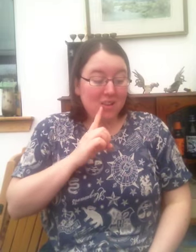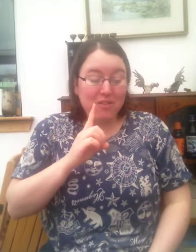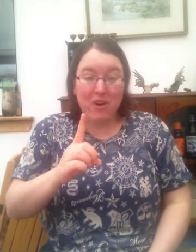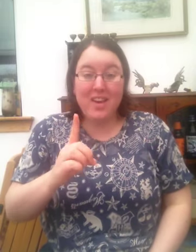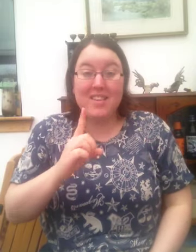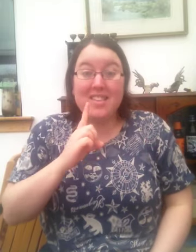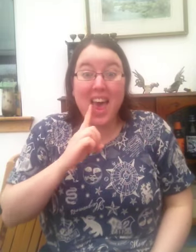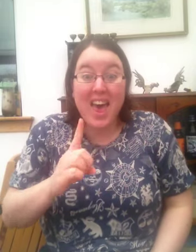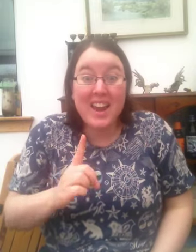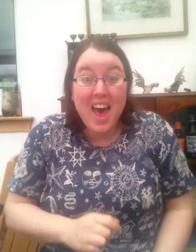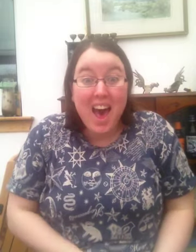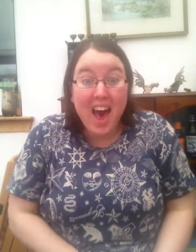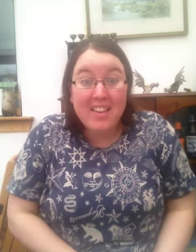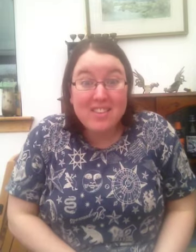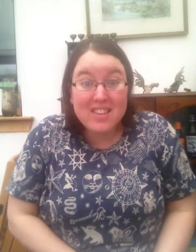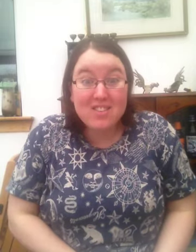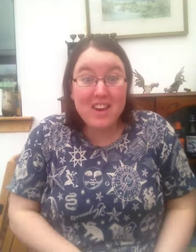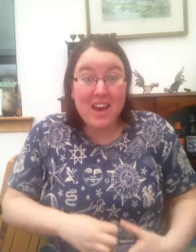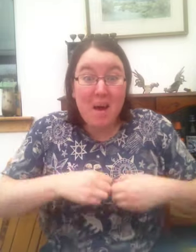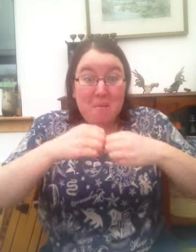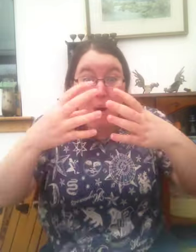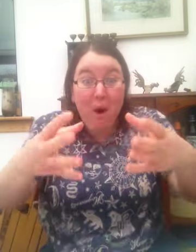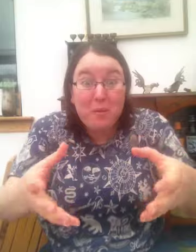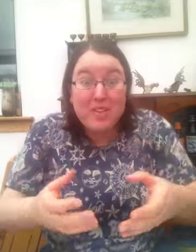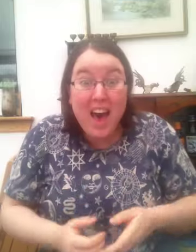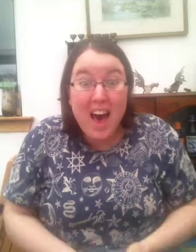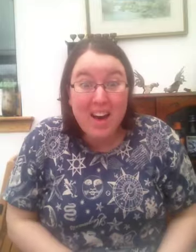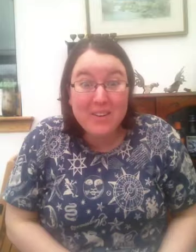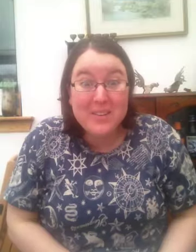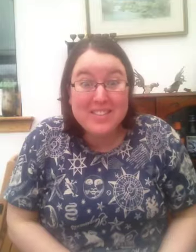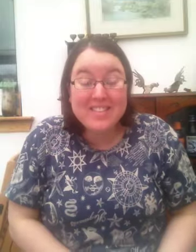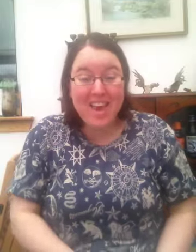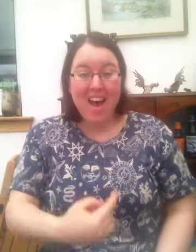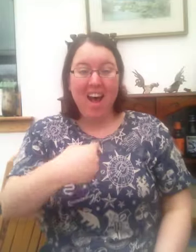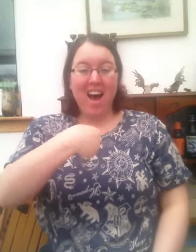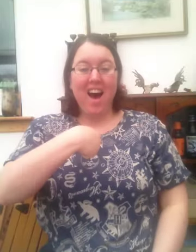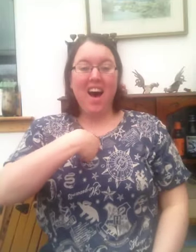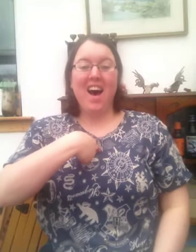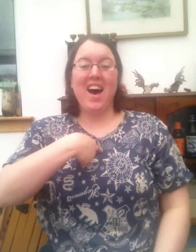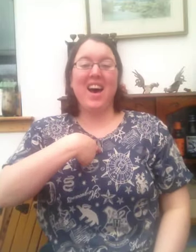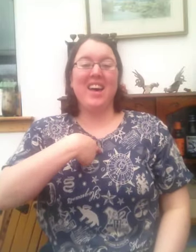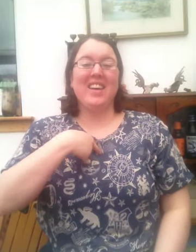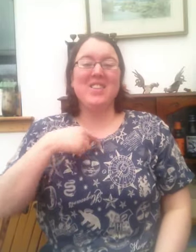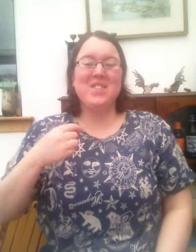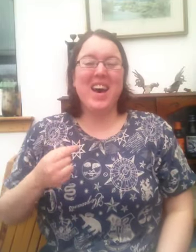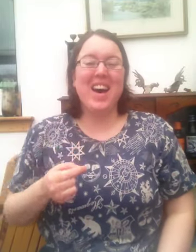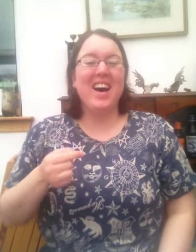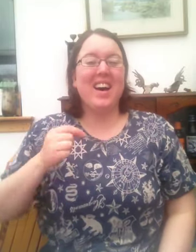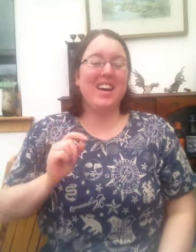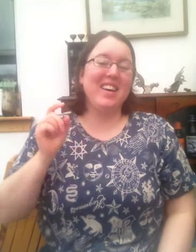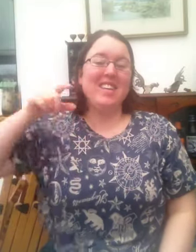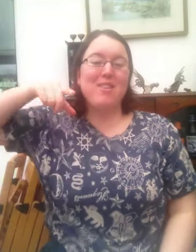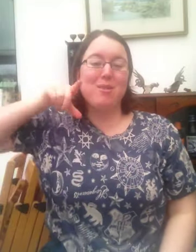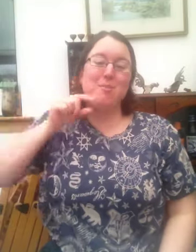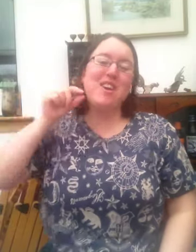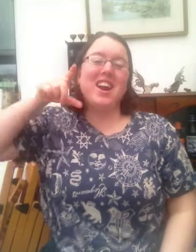voice said as the chick popped out I'm a spring